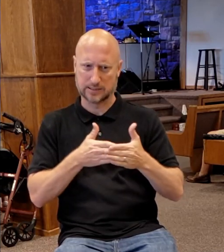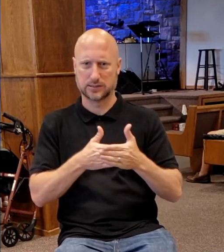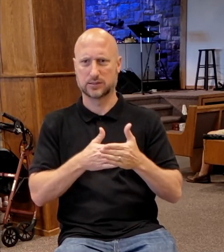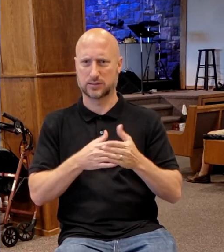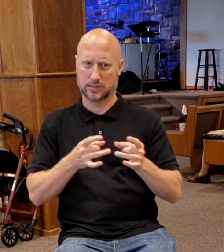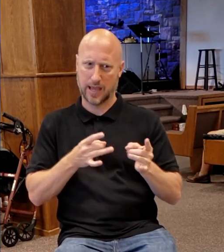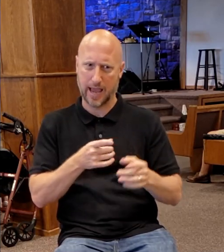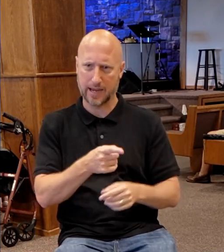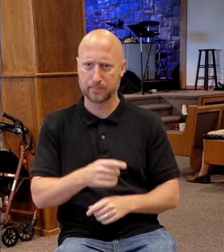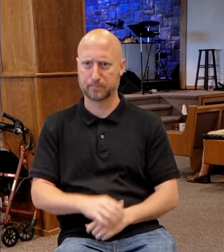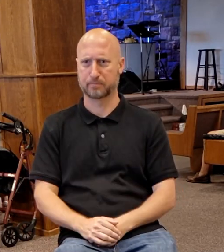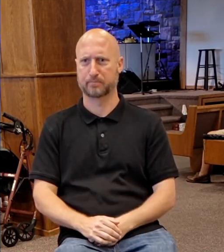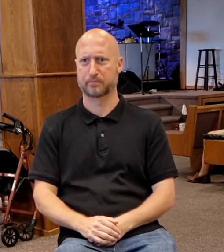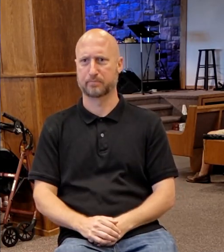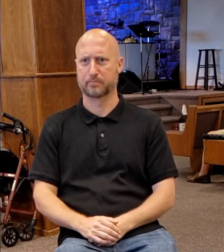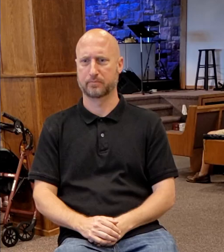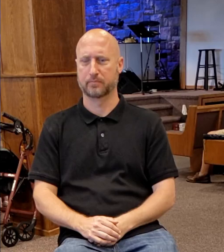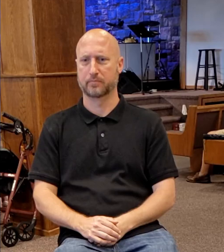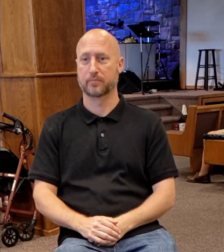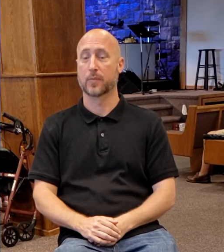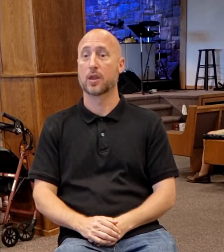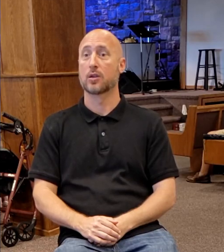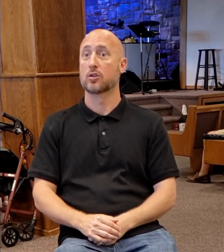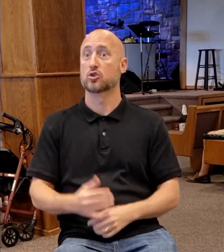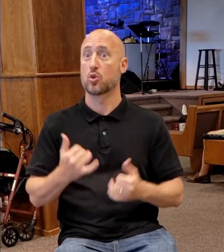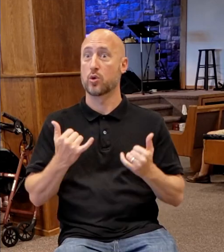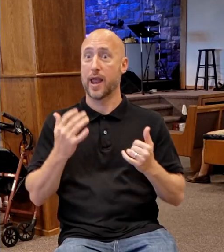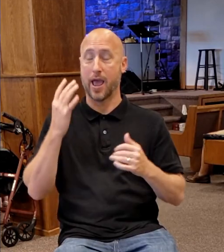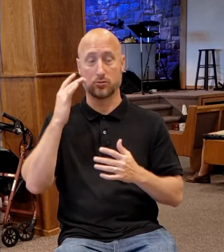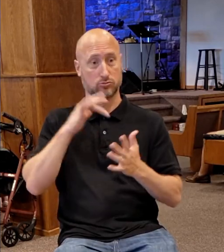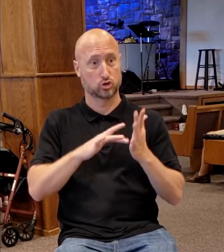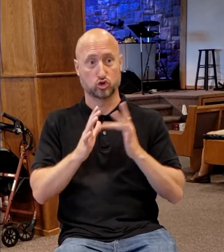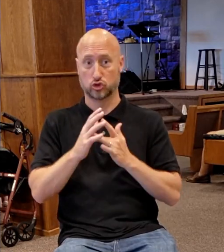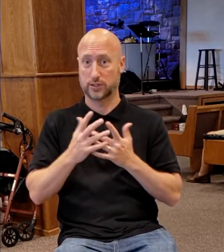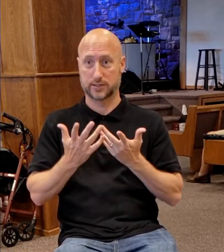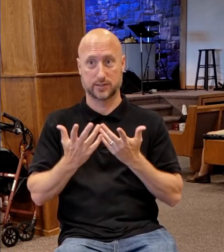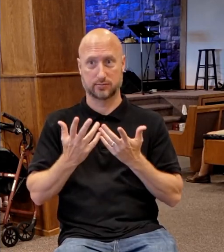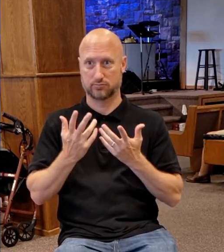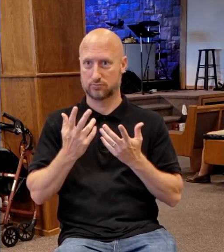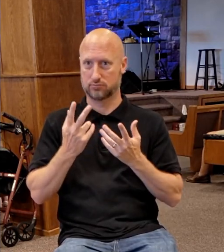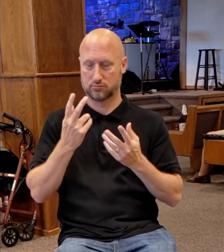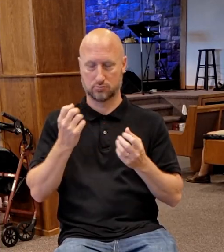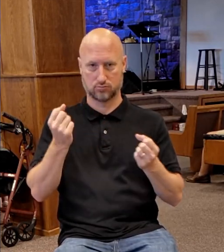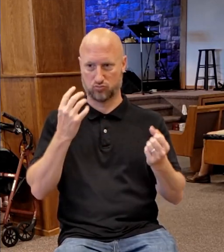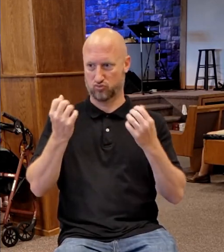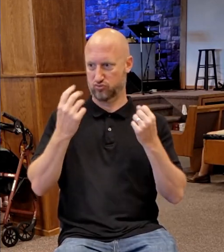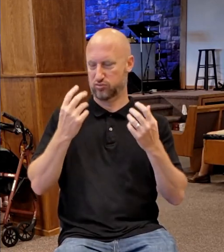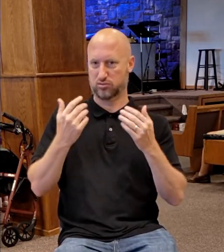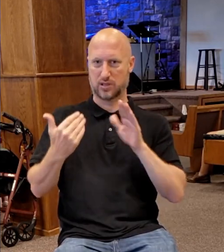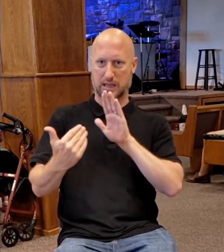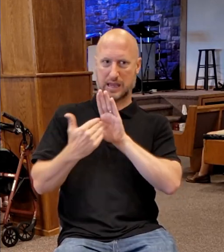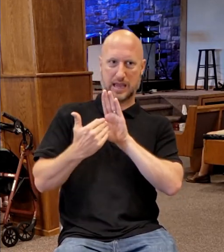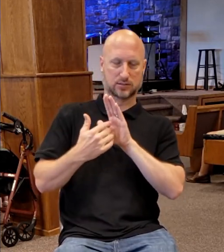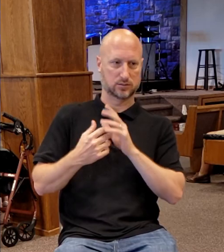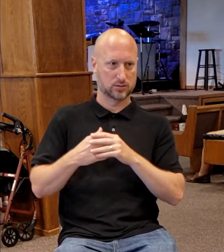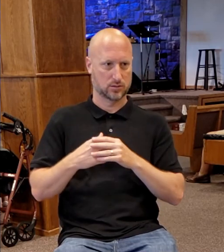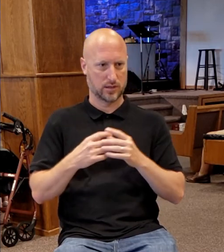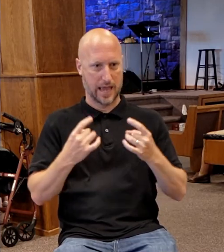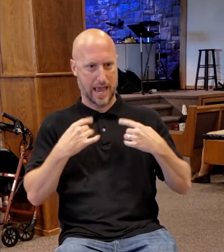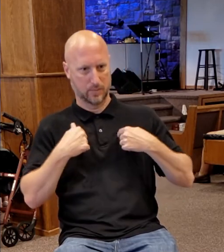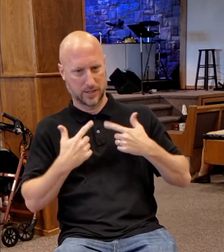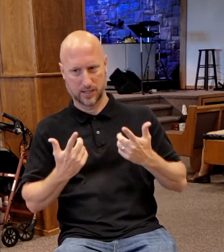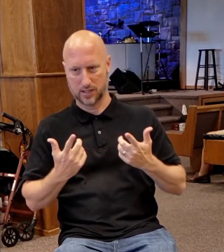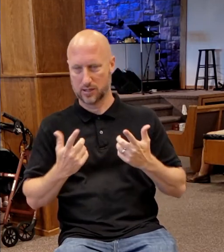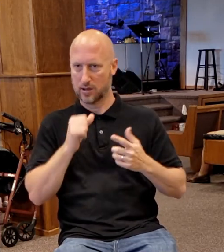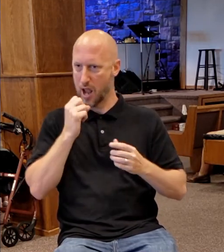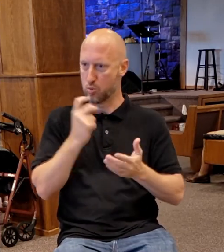And the rest of what he's experienced is animosity and hatred, disapproval. And he's allowing